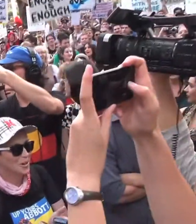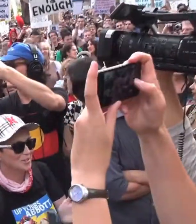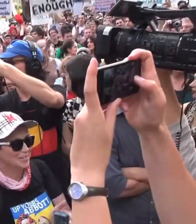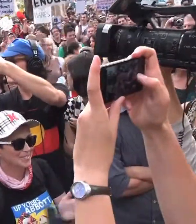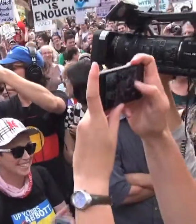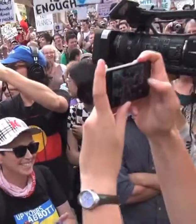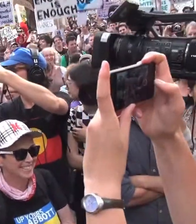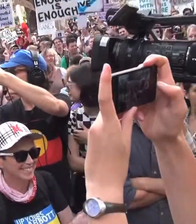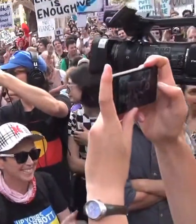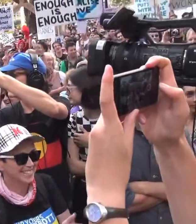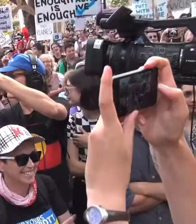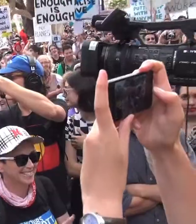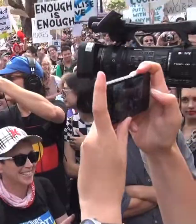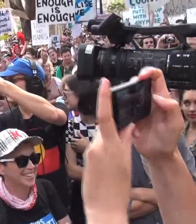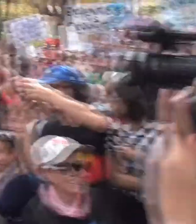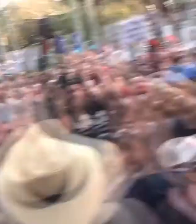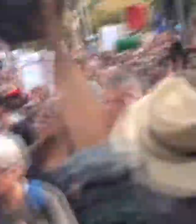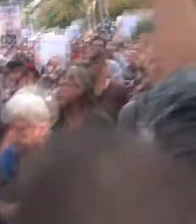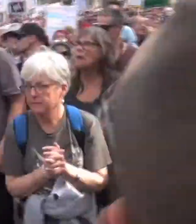Faster! Faster! Faster!